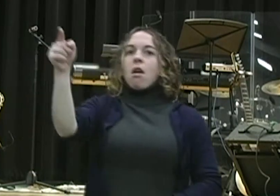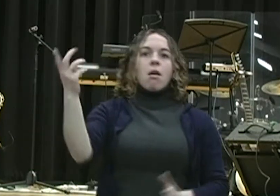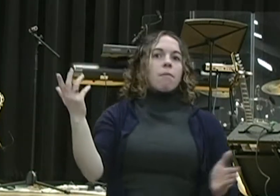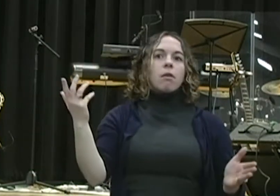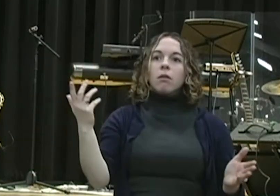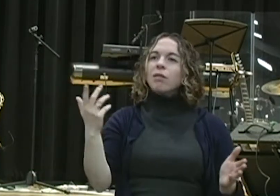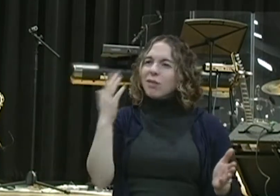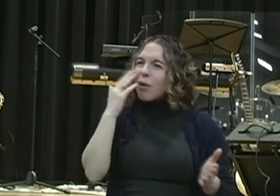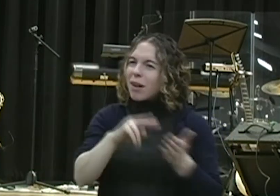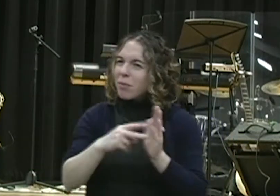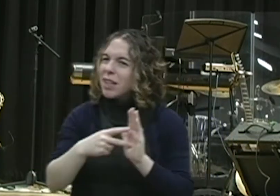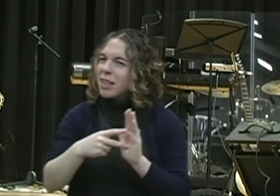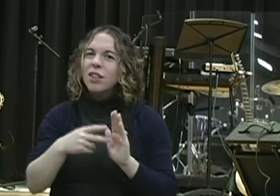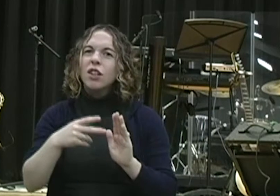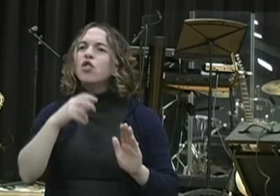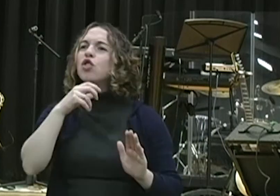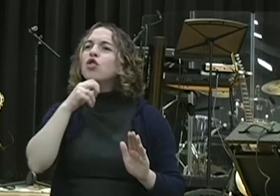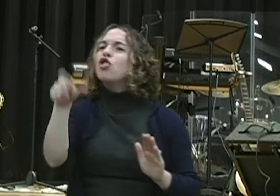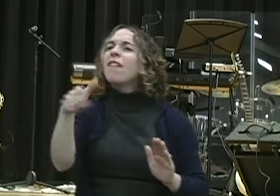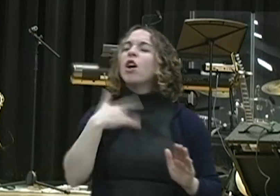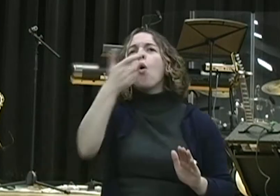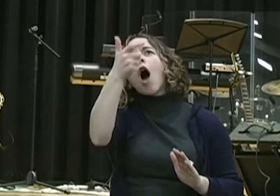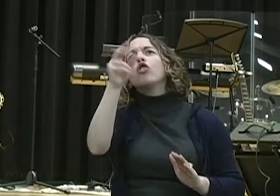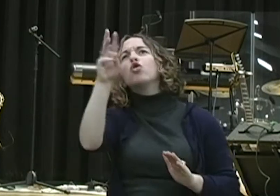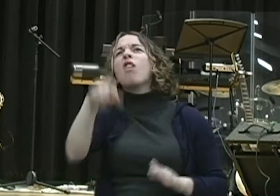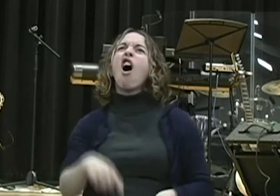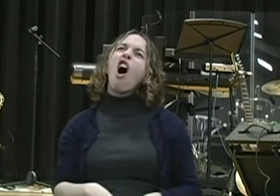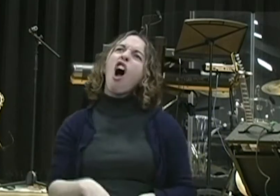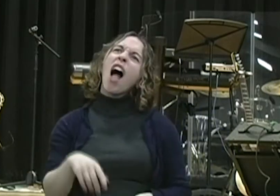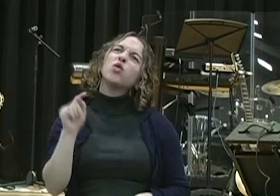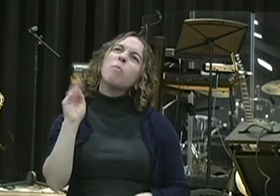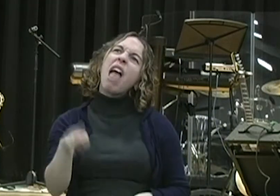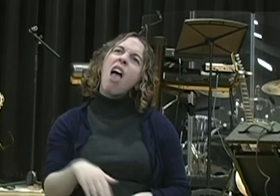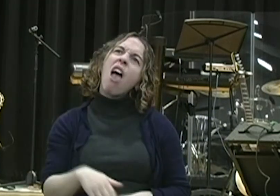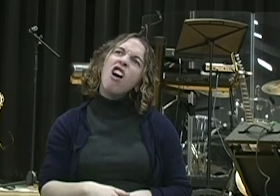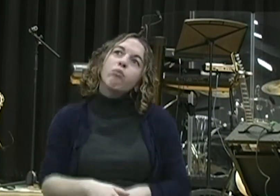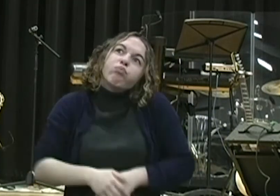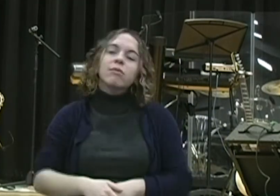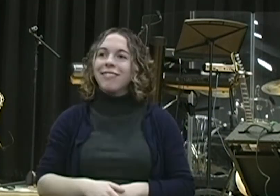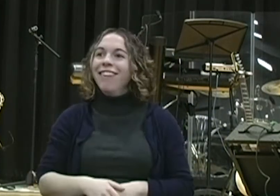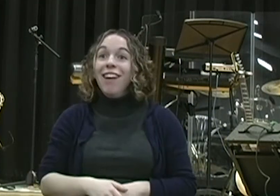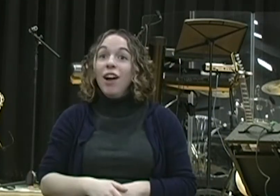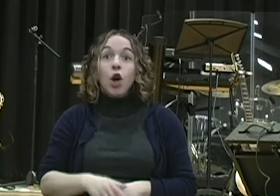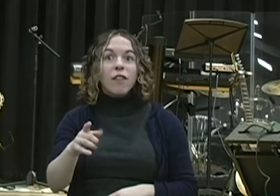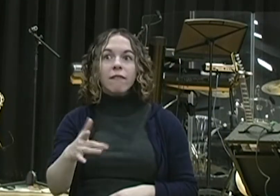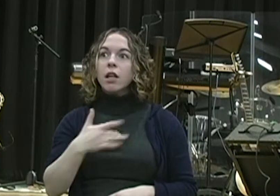doesn't affect and move us to deeper prayer. And yes, it might not affect us personally what's happened in New York City, what's happened in Oklahoma